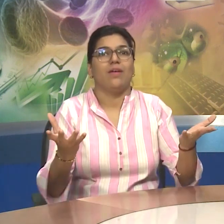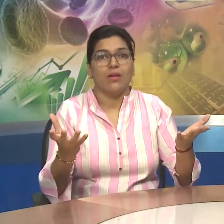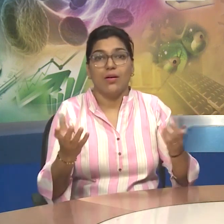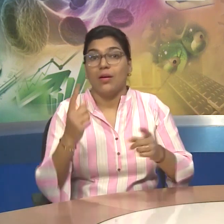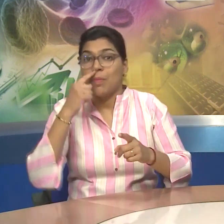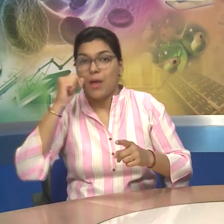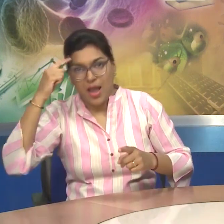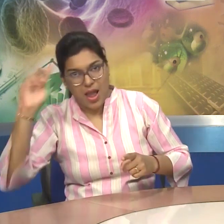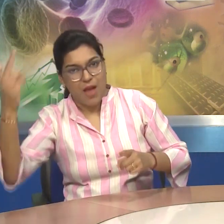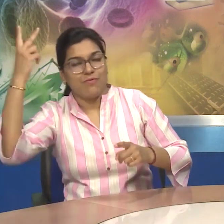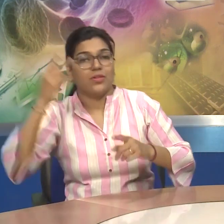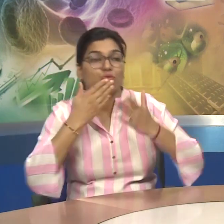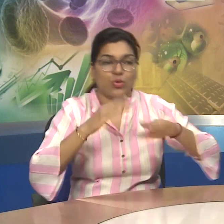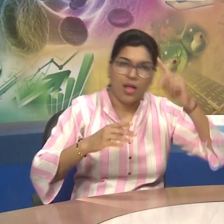Students Feel